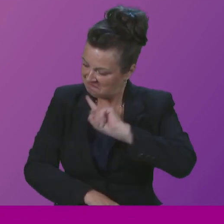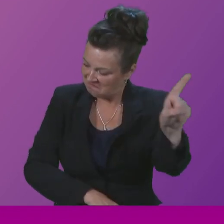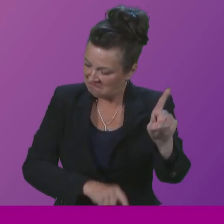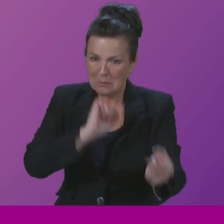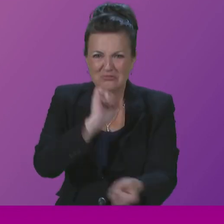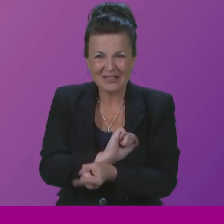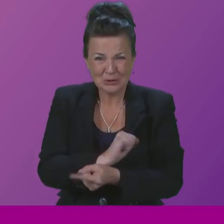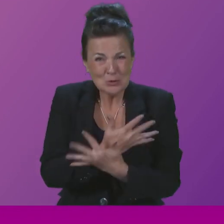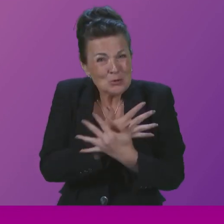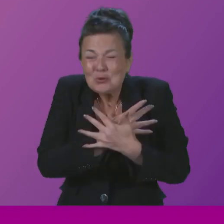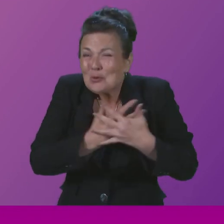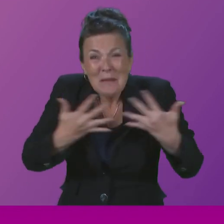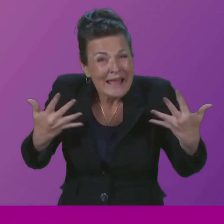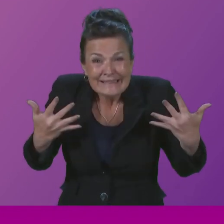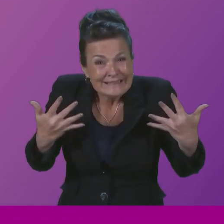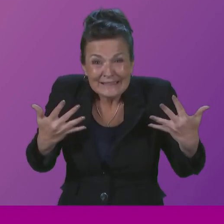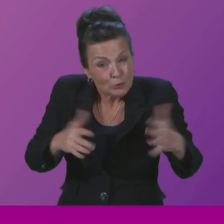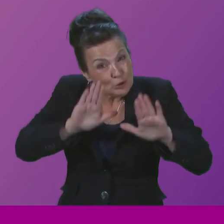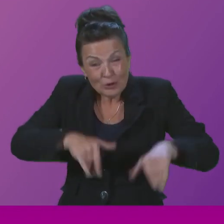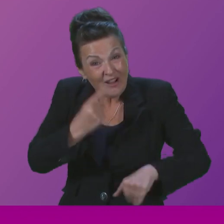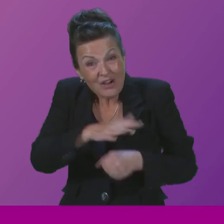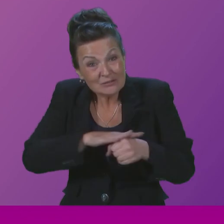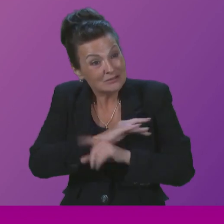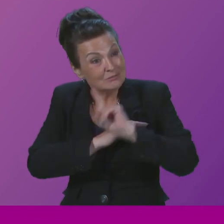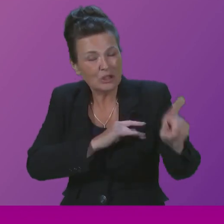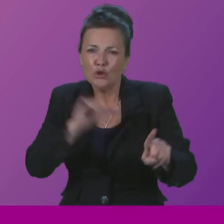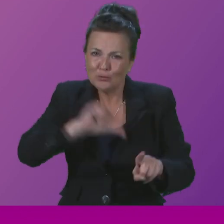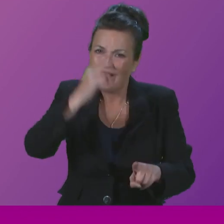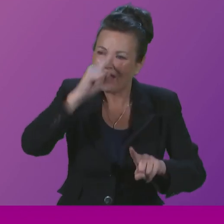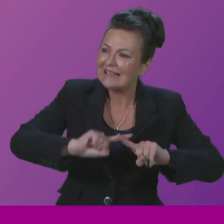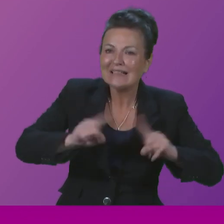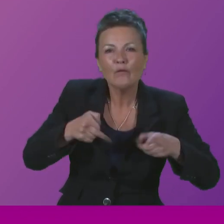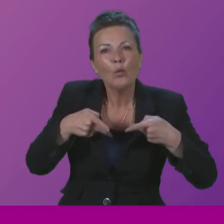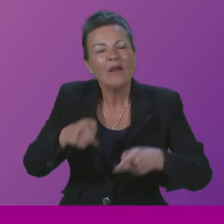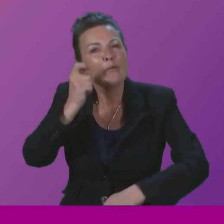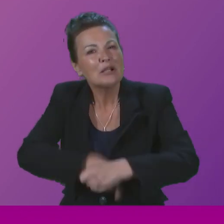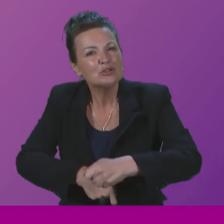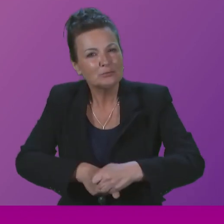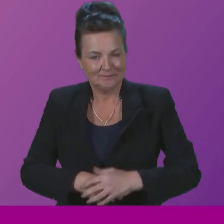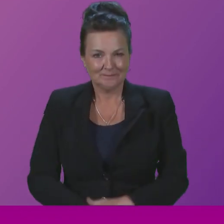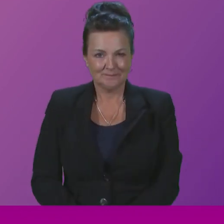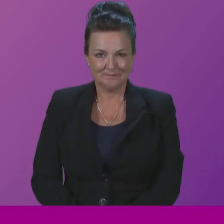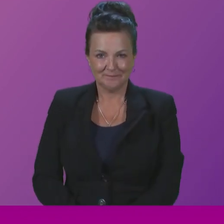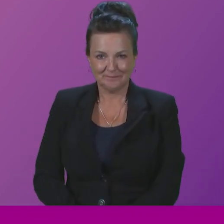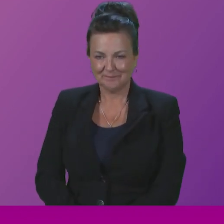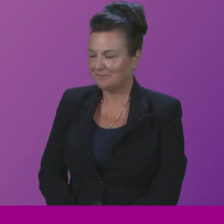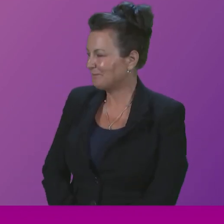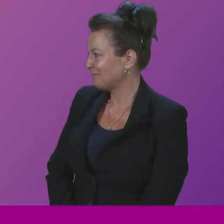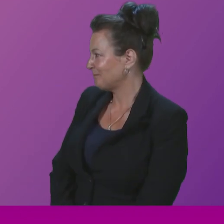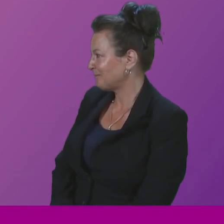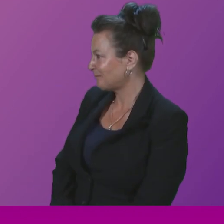we need to tackle that as well as making sure we tackle the conditions inside our prisons. I'm Colleen McNeill.